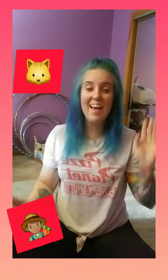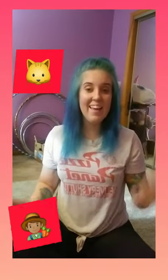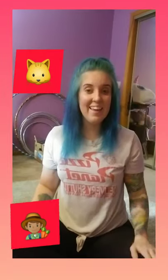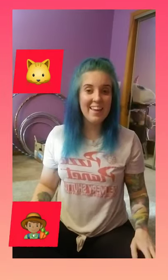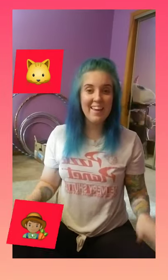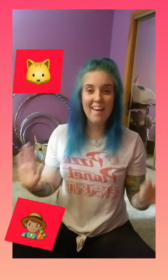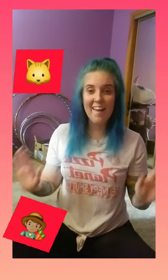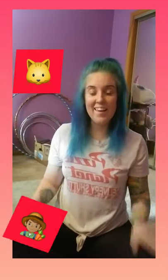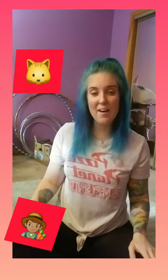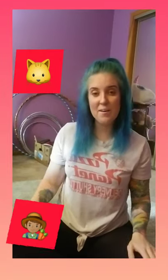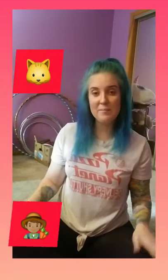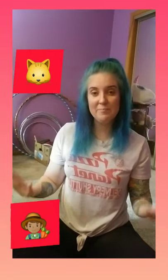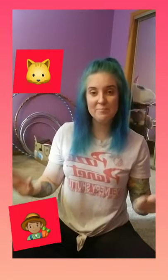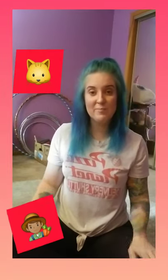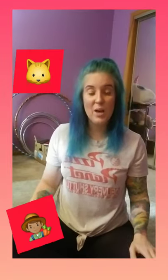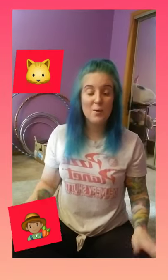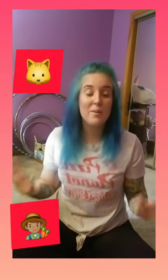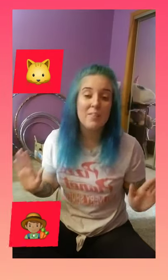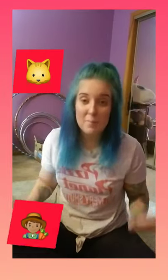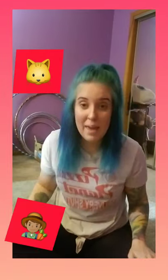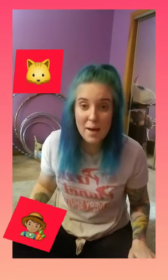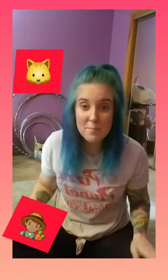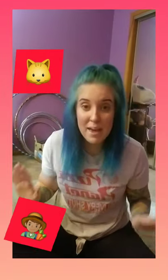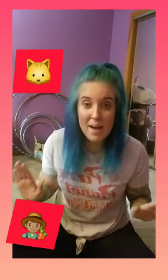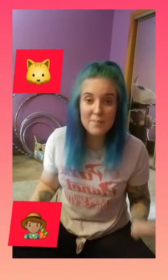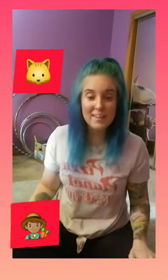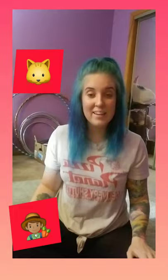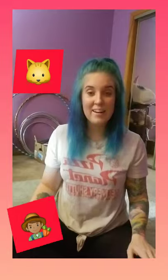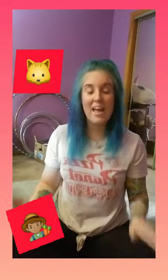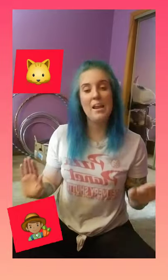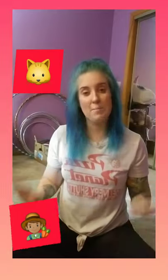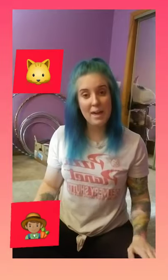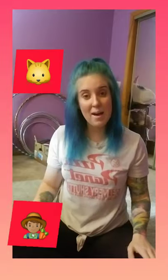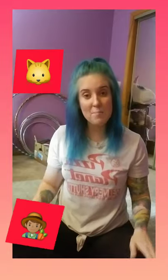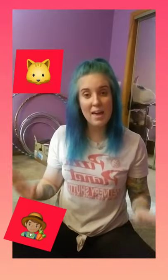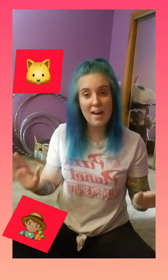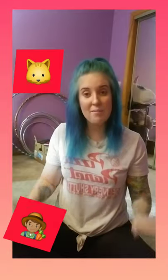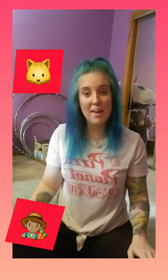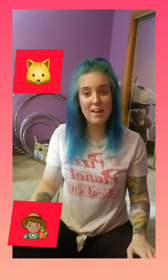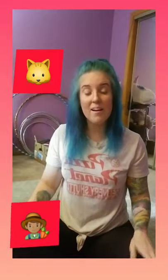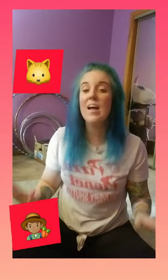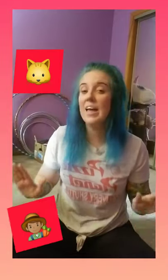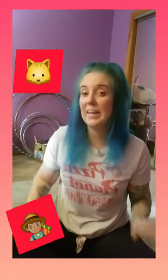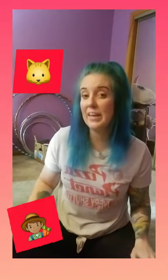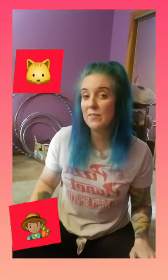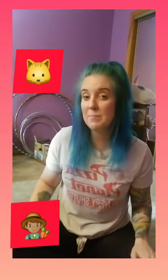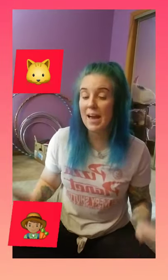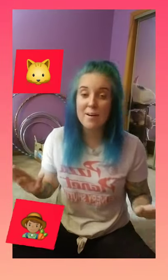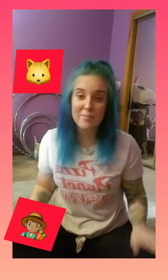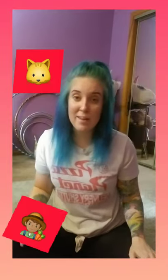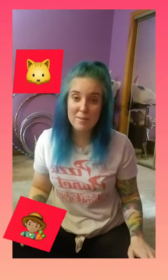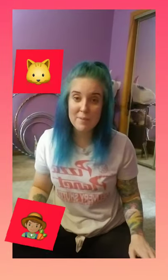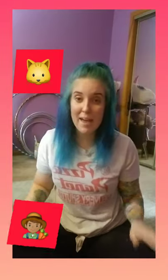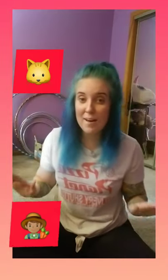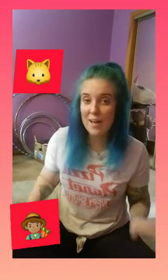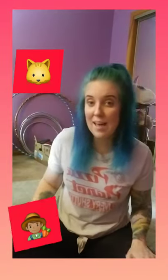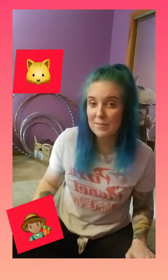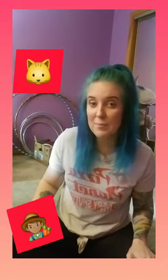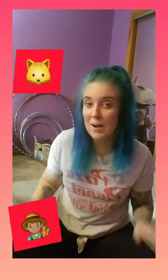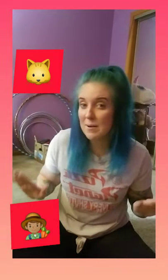-E-I-O. With a meow meow here and a meow meow there. Here a meow, there a meow meow a a